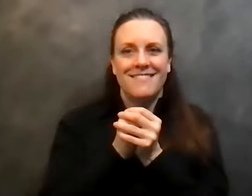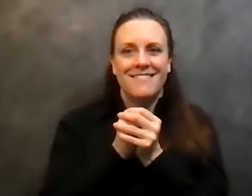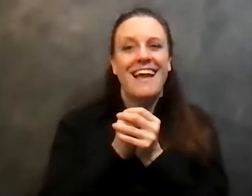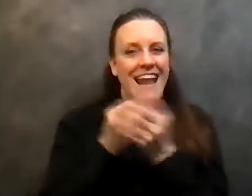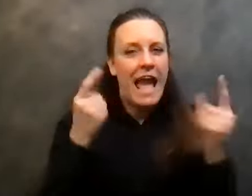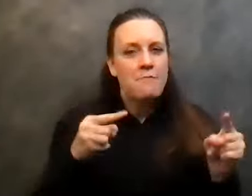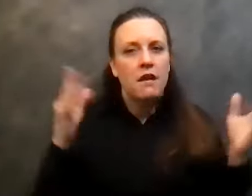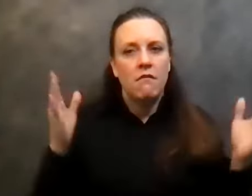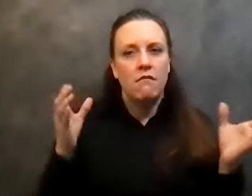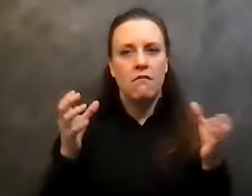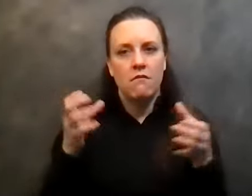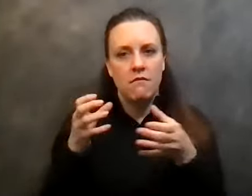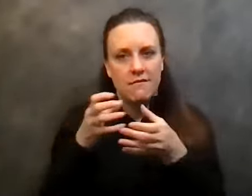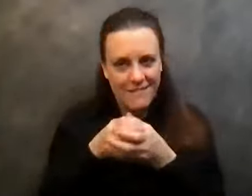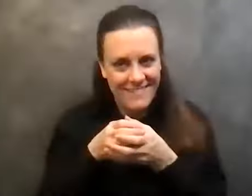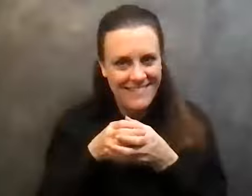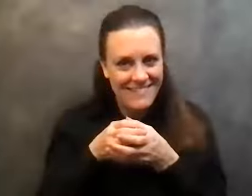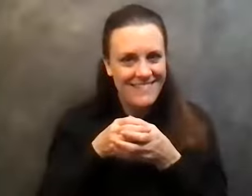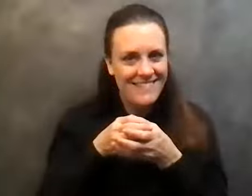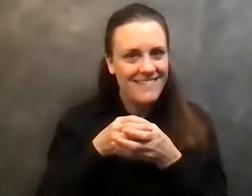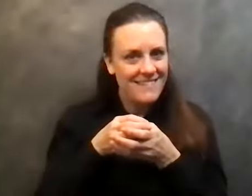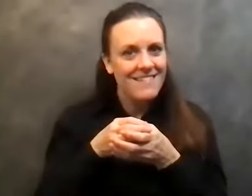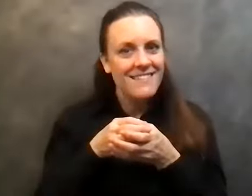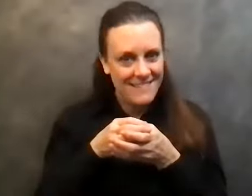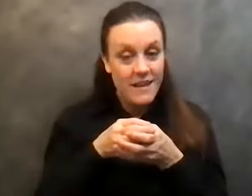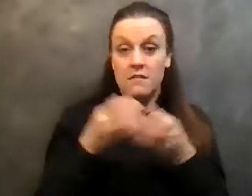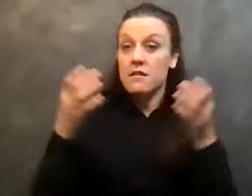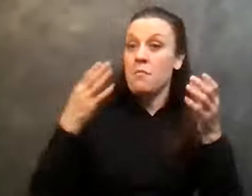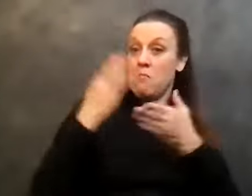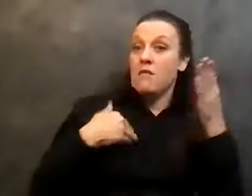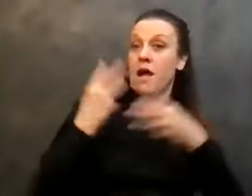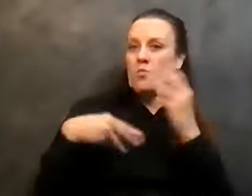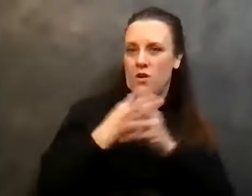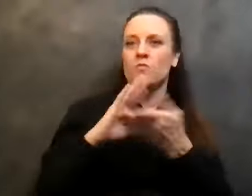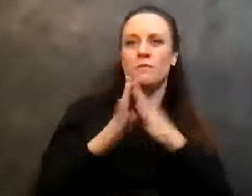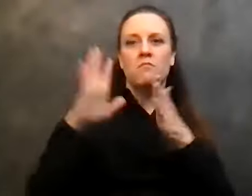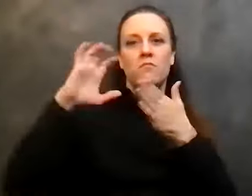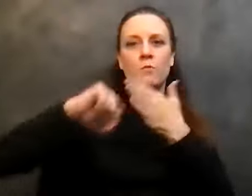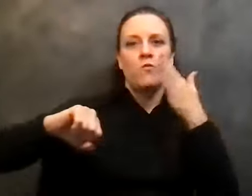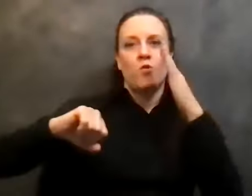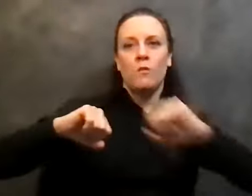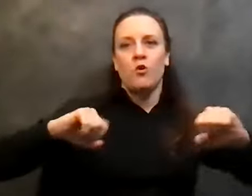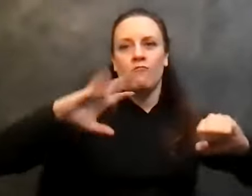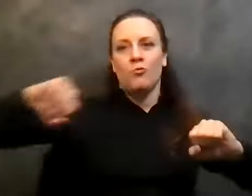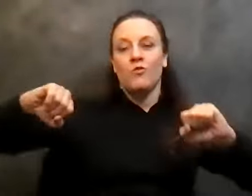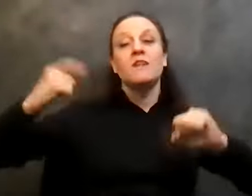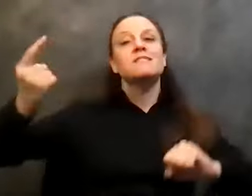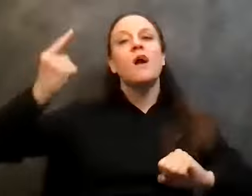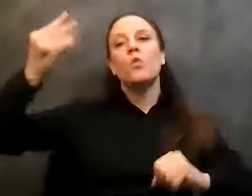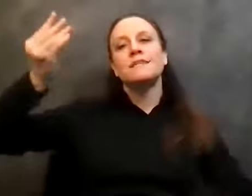you know, bits and pieces of my world would be removed. You know, someone would say something to me,